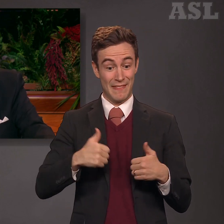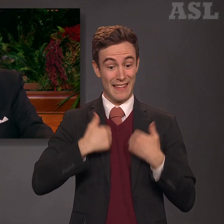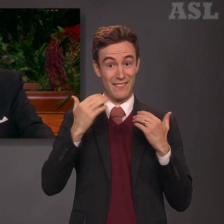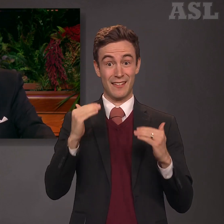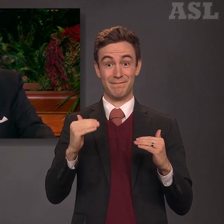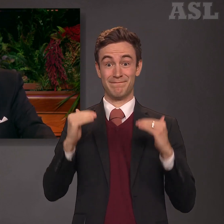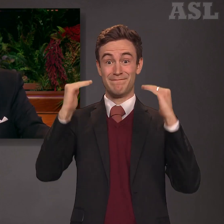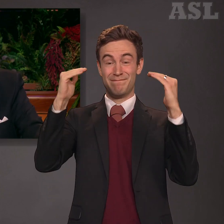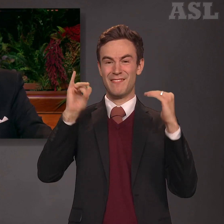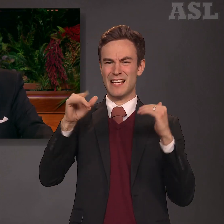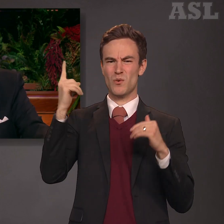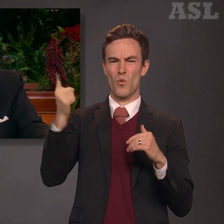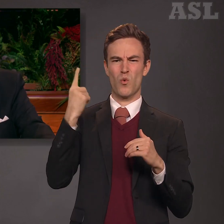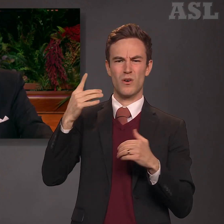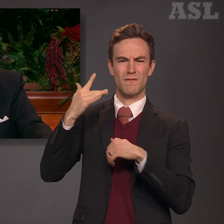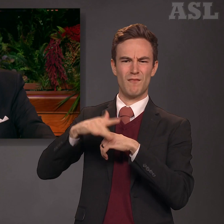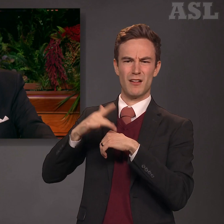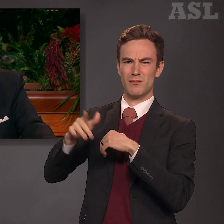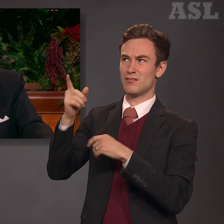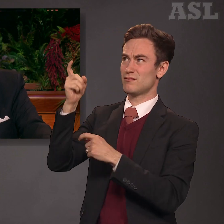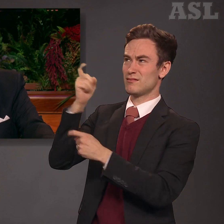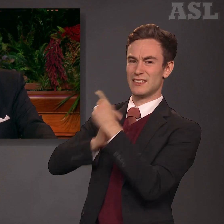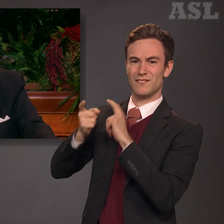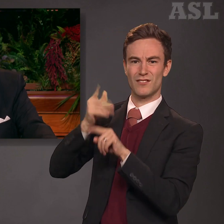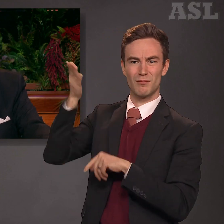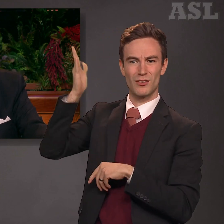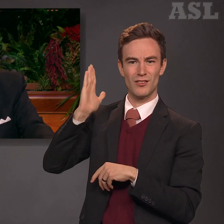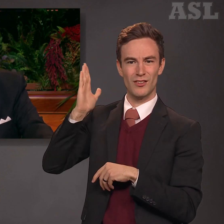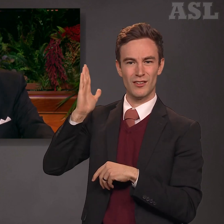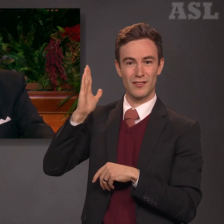one of the gifts of God to those who seek it.